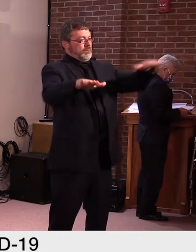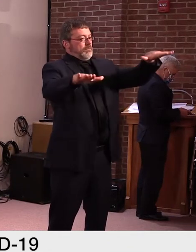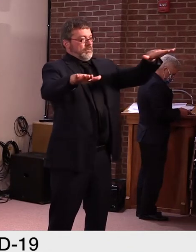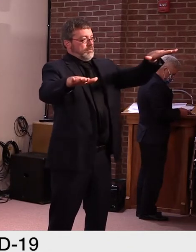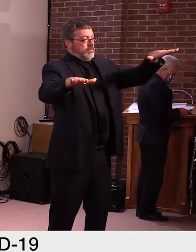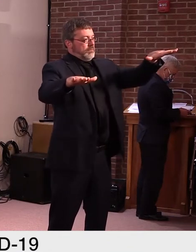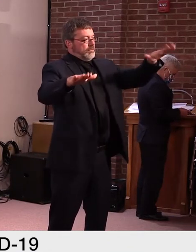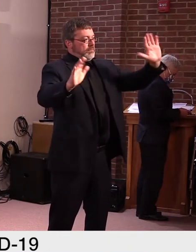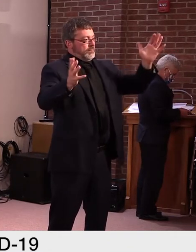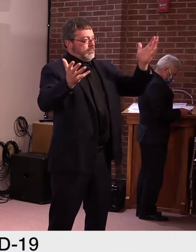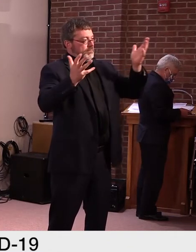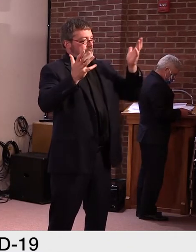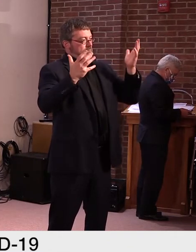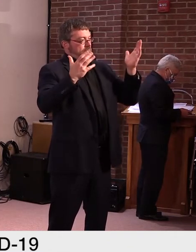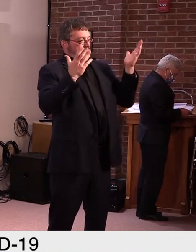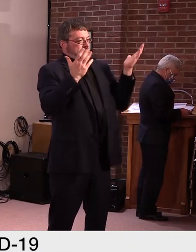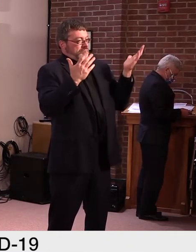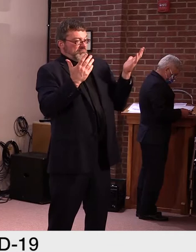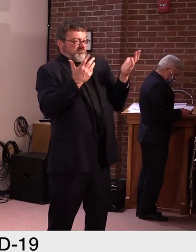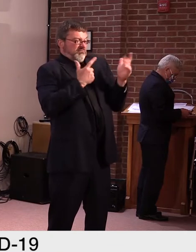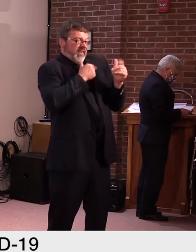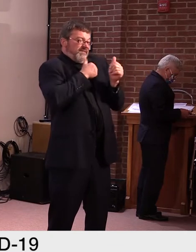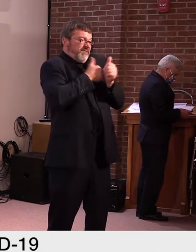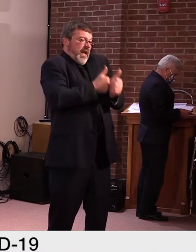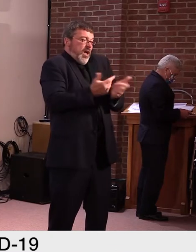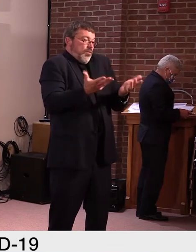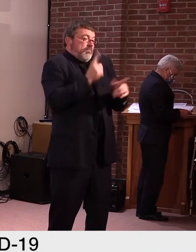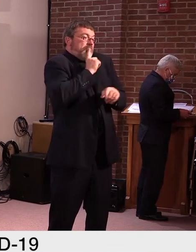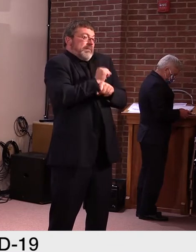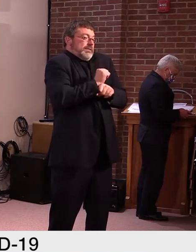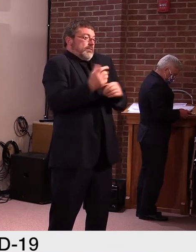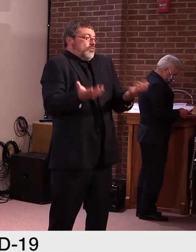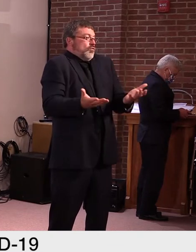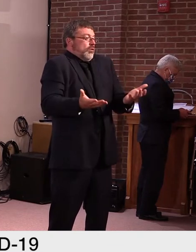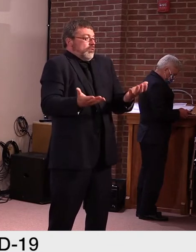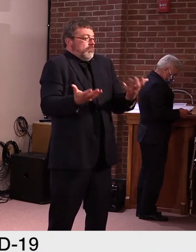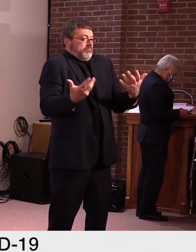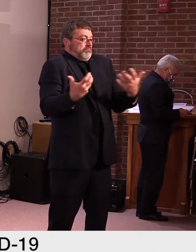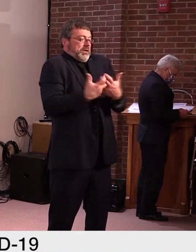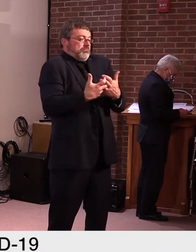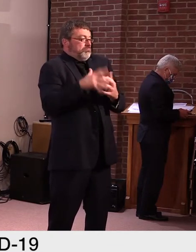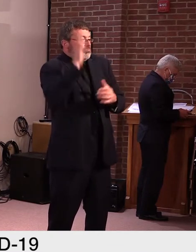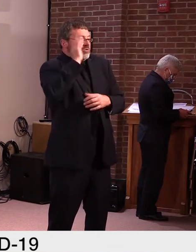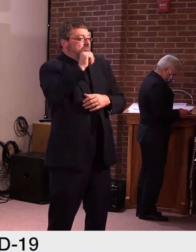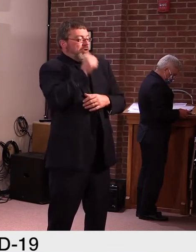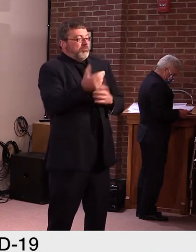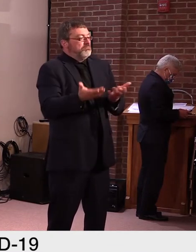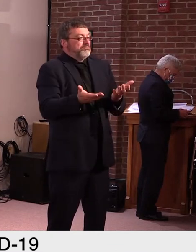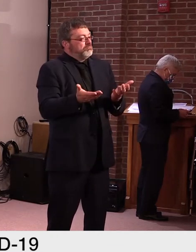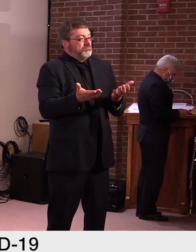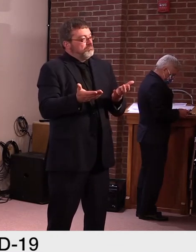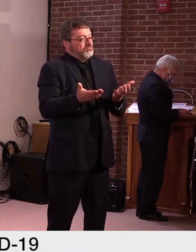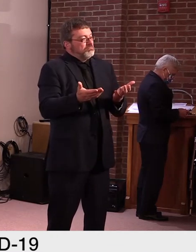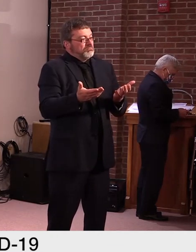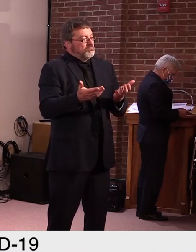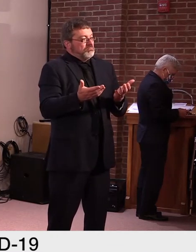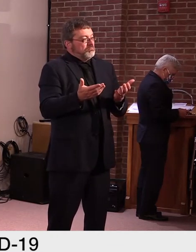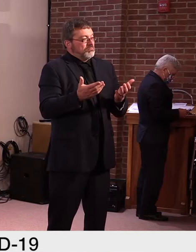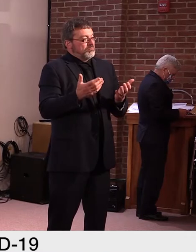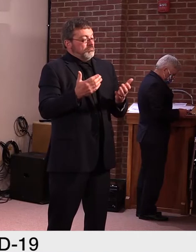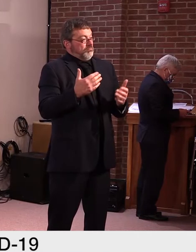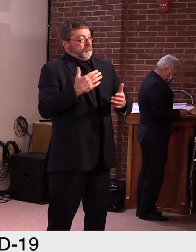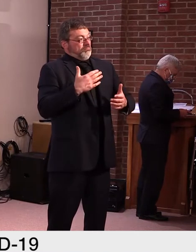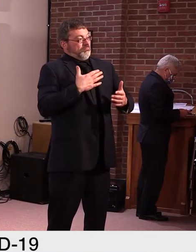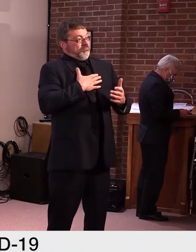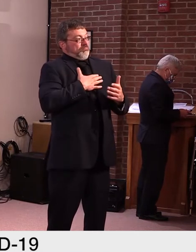world in which we're living and the climate in which we're living. You know, so our rate shows based on the survey that